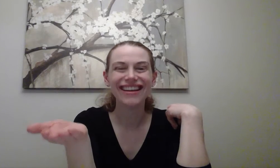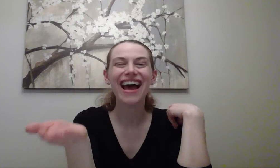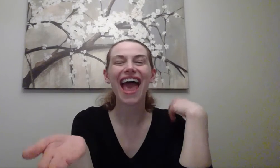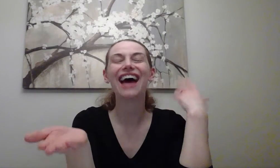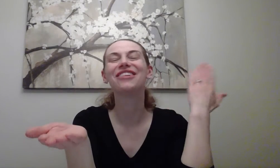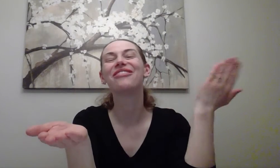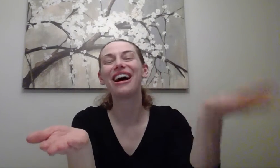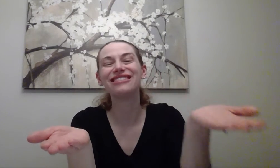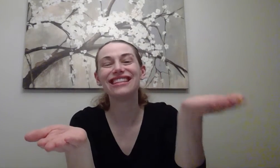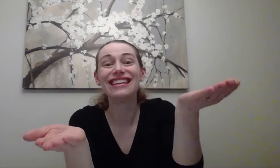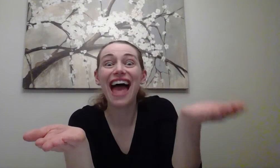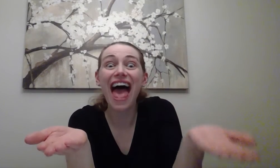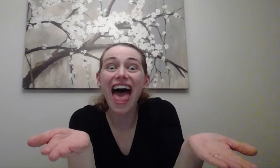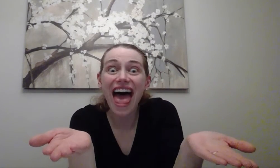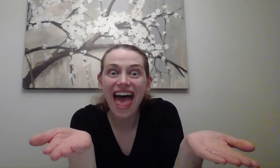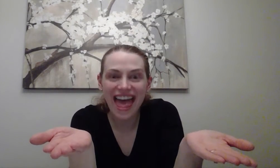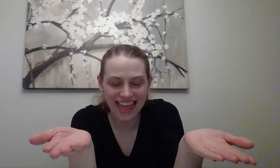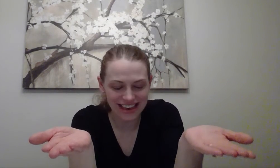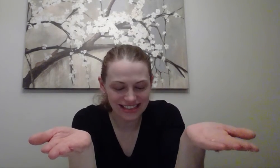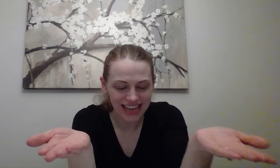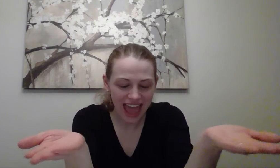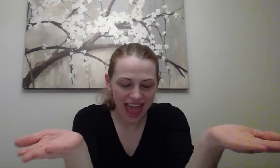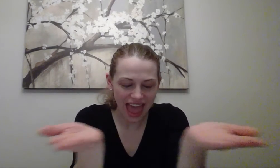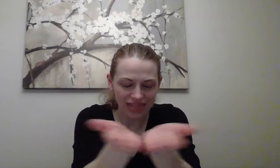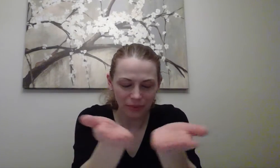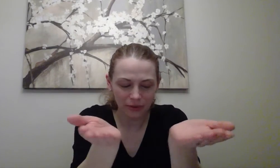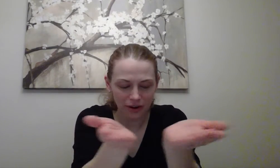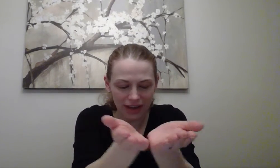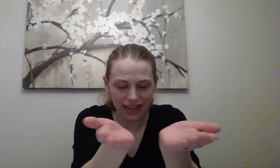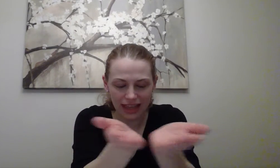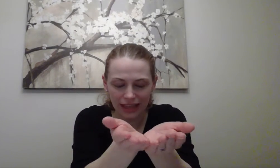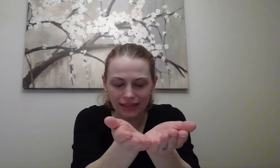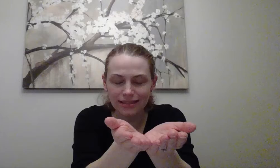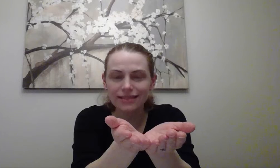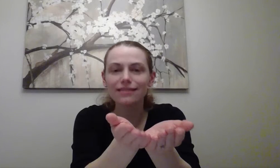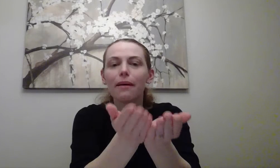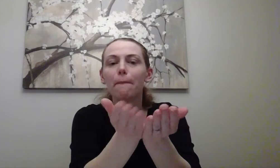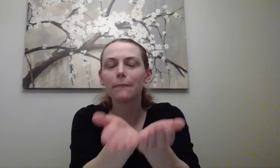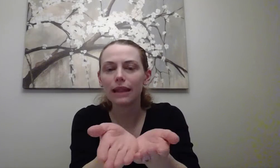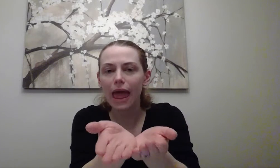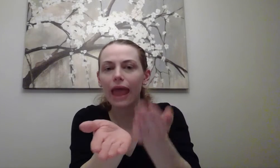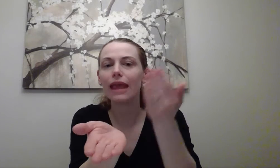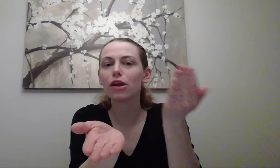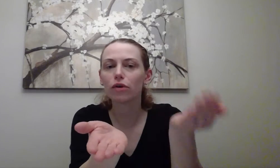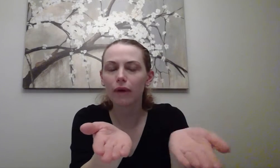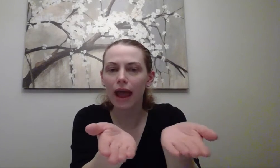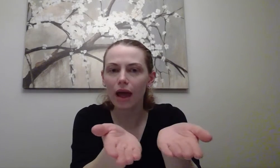Add ground to the end. And the word is ground.